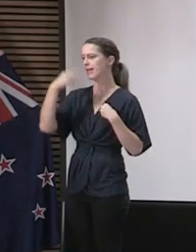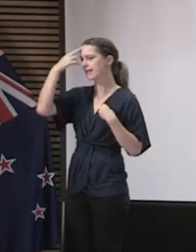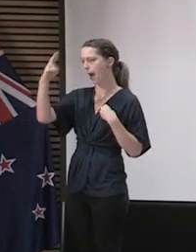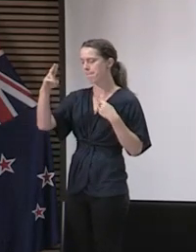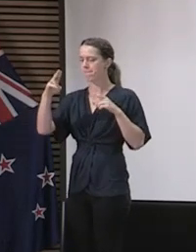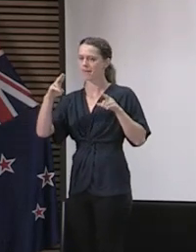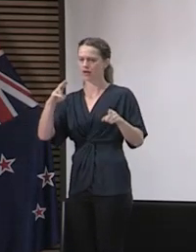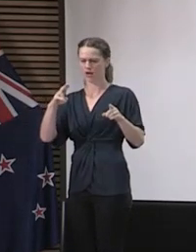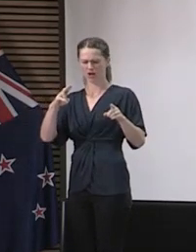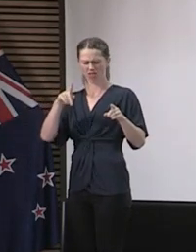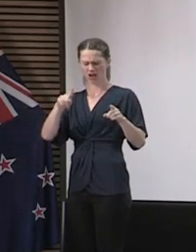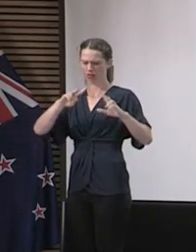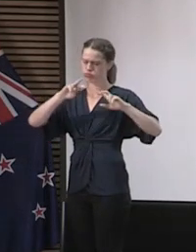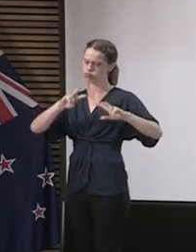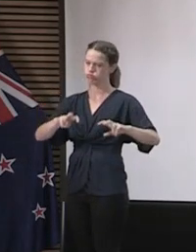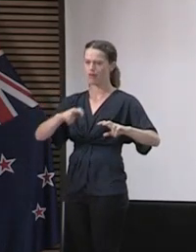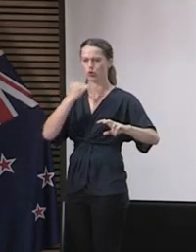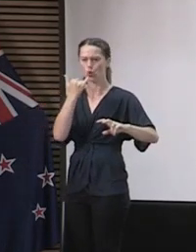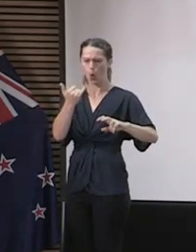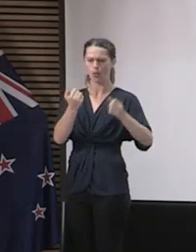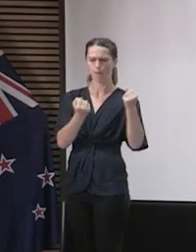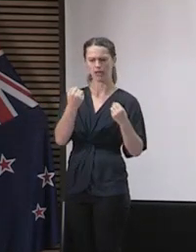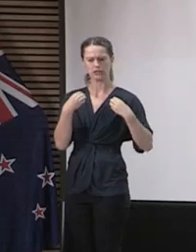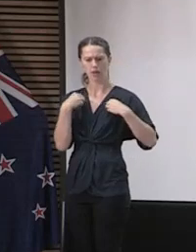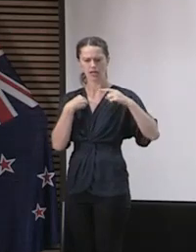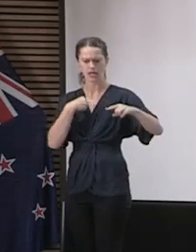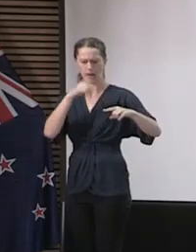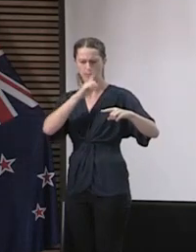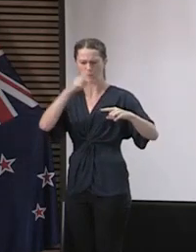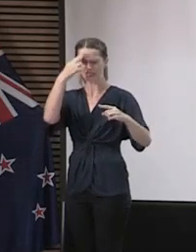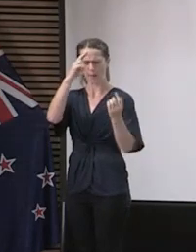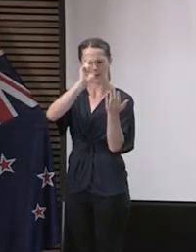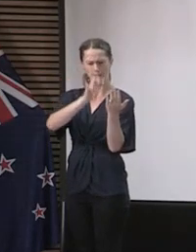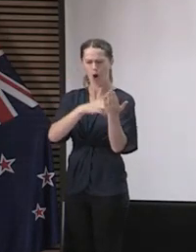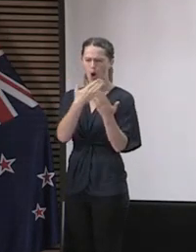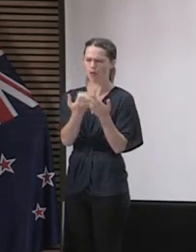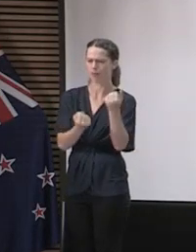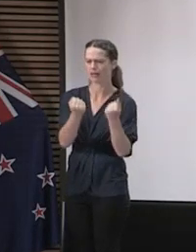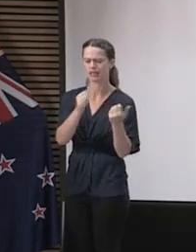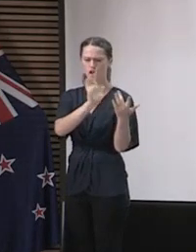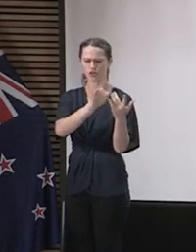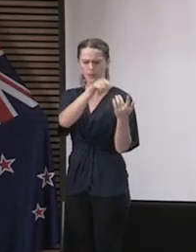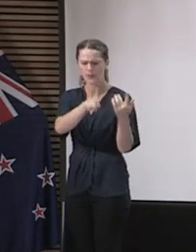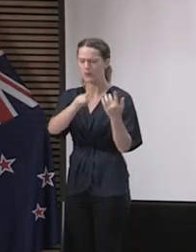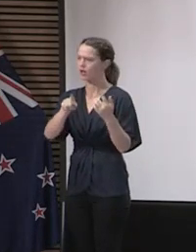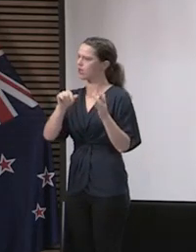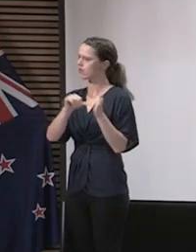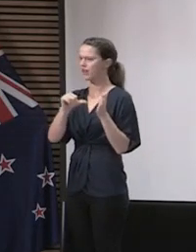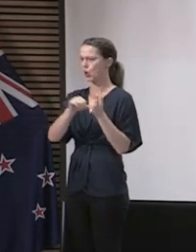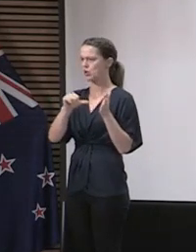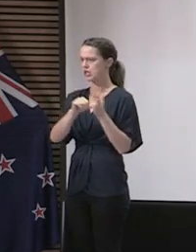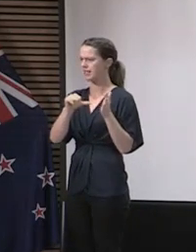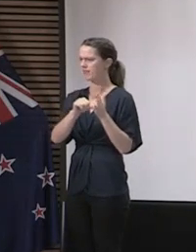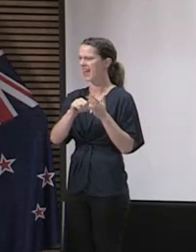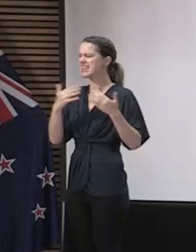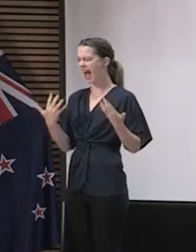And then there was a lot of work that would need to go on to find out with the company, who else was on the bus to try and find contact details. Clearly that's been